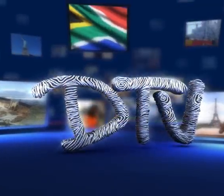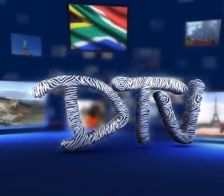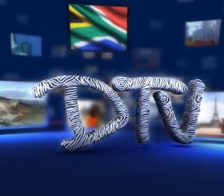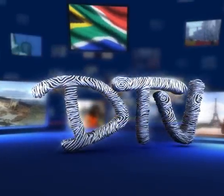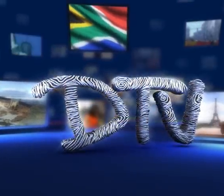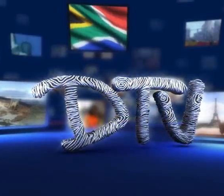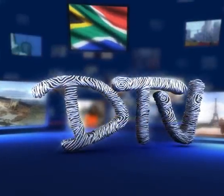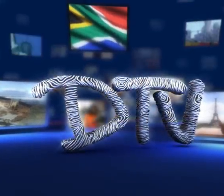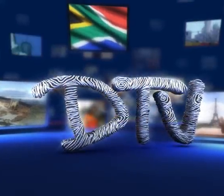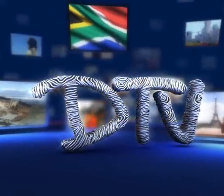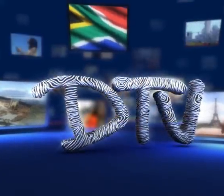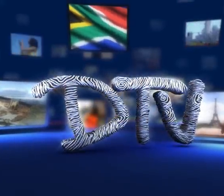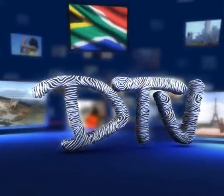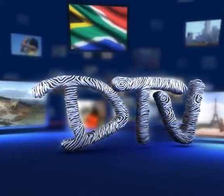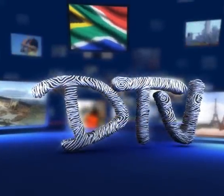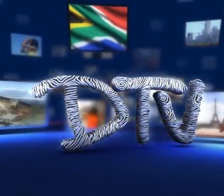Every year.